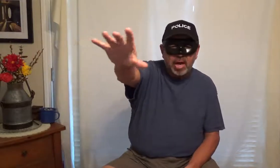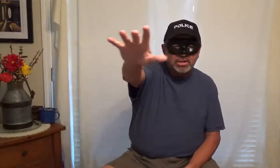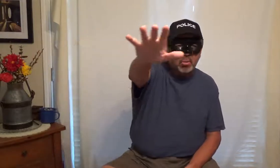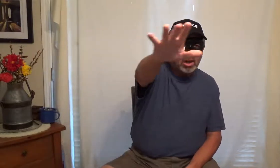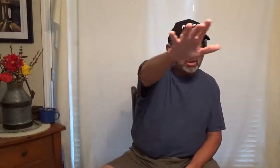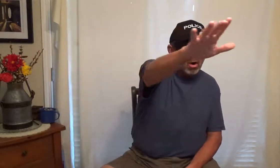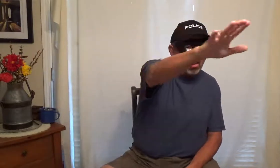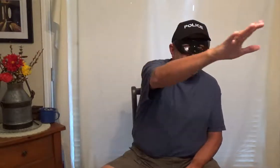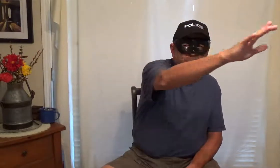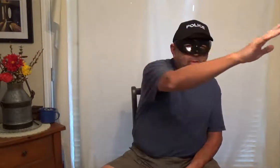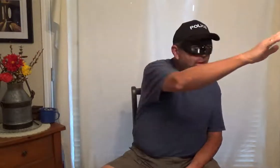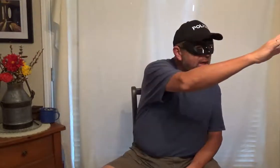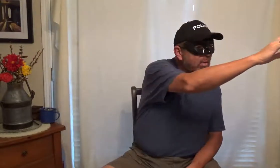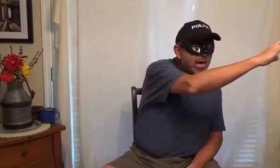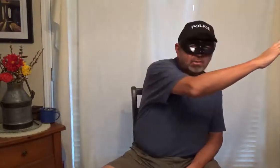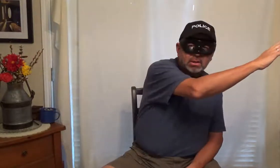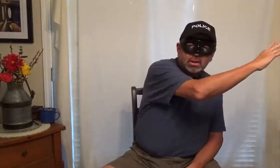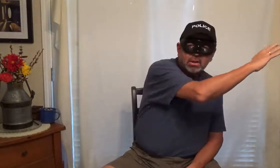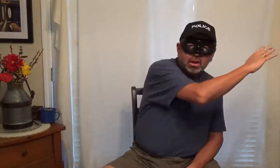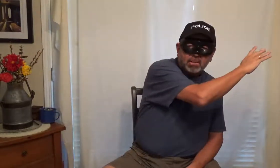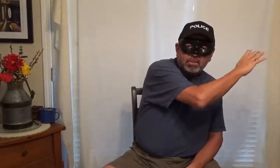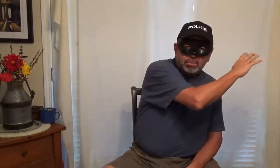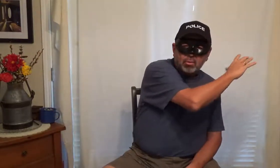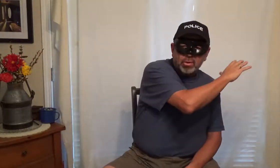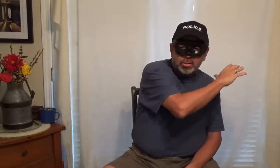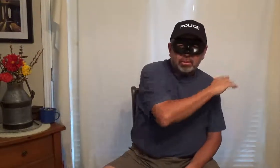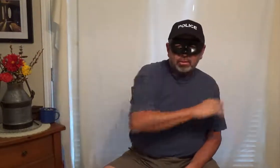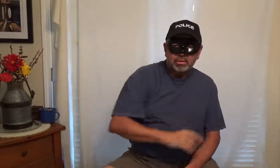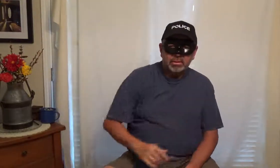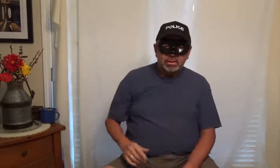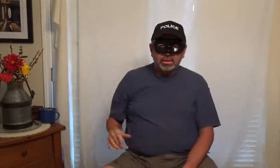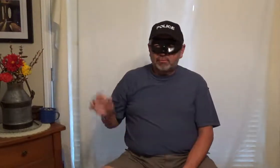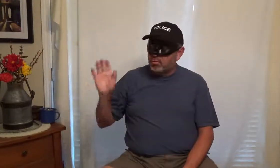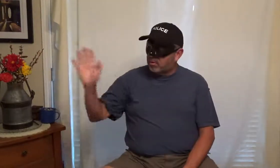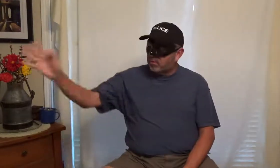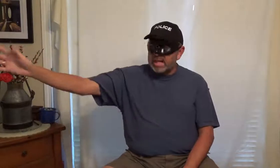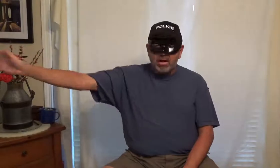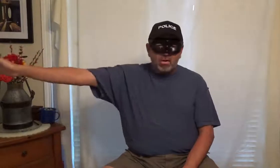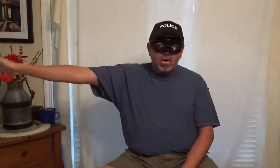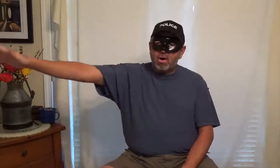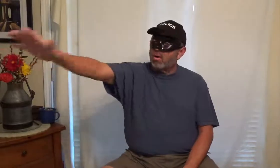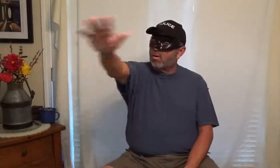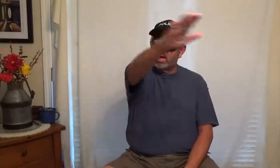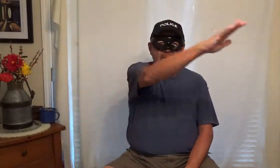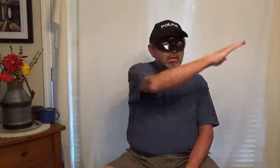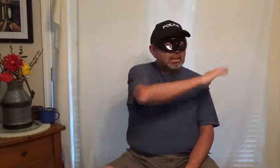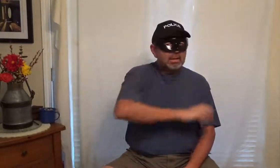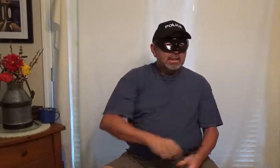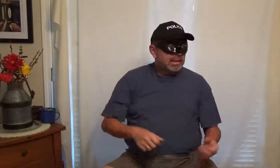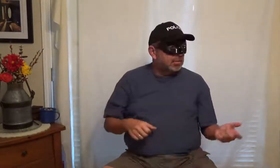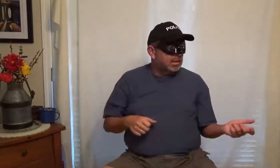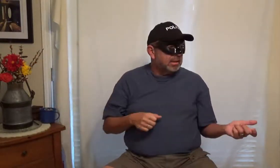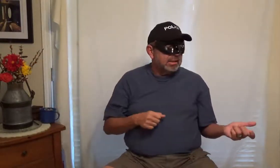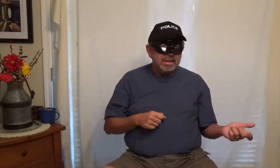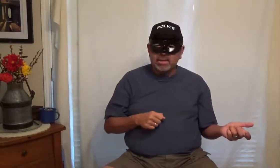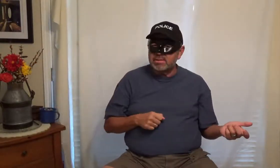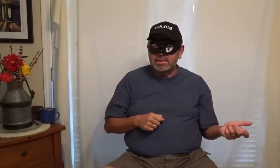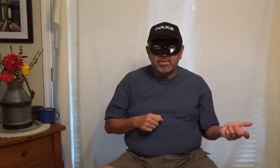actually walking all the way around our perimeter few hundred feet out and all the way around and I'm looking and I don't see nothing